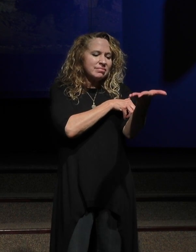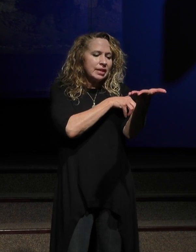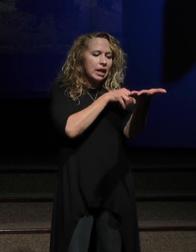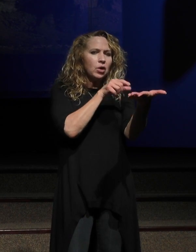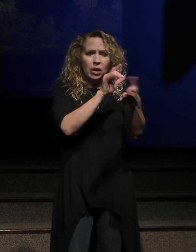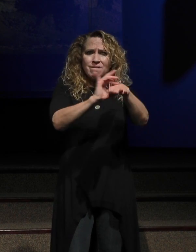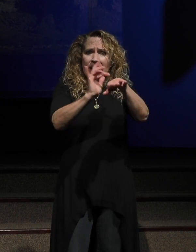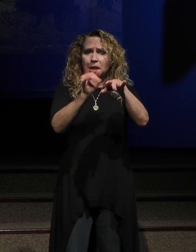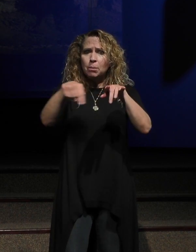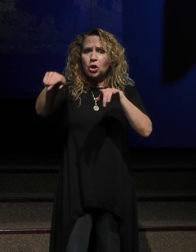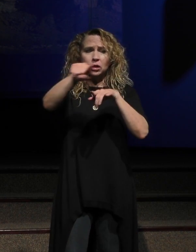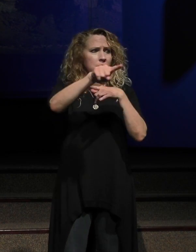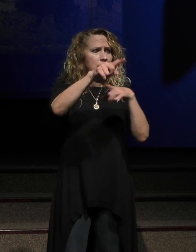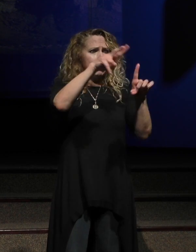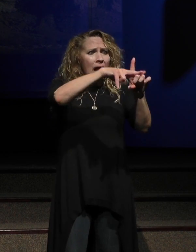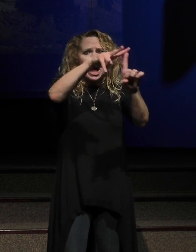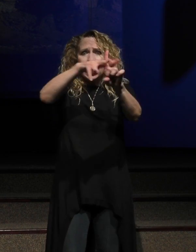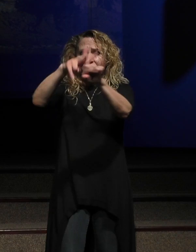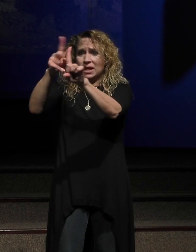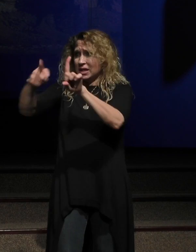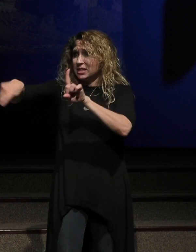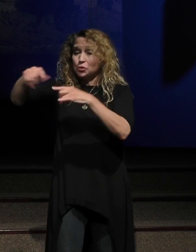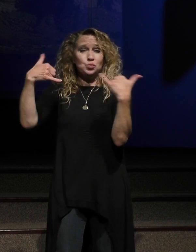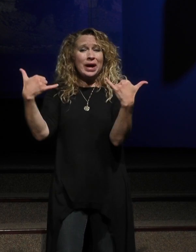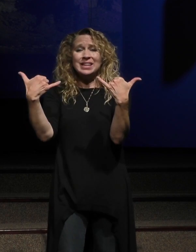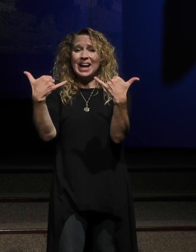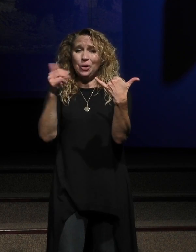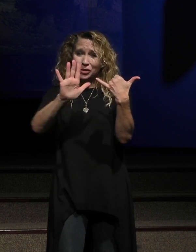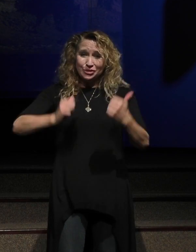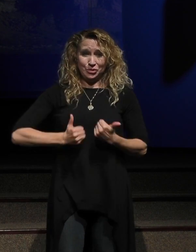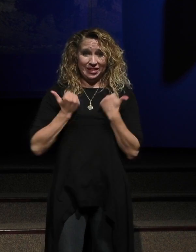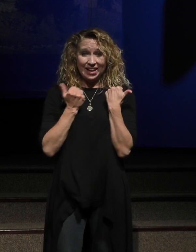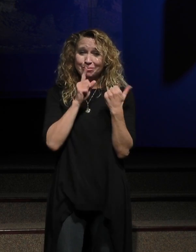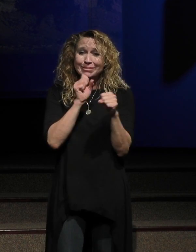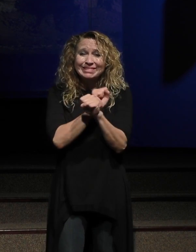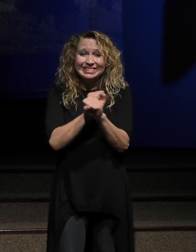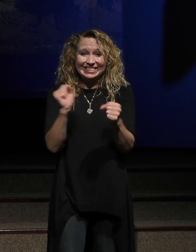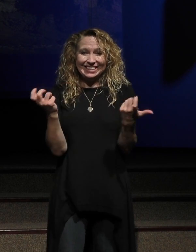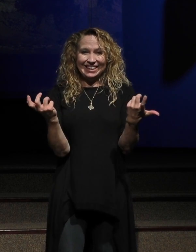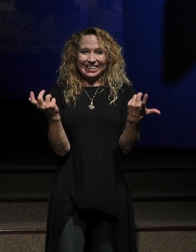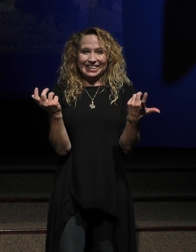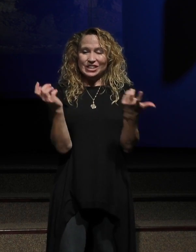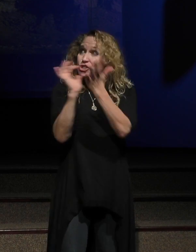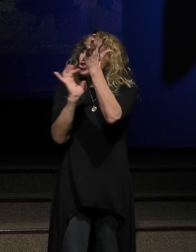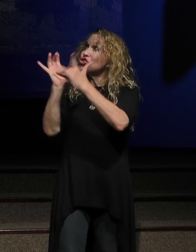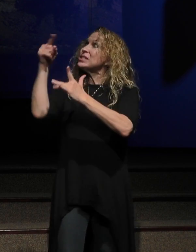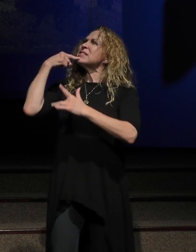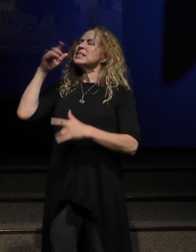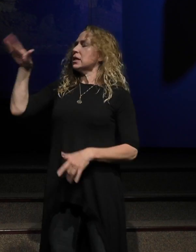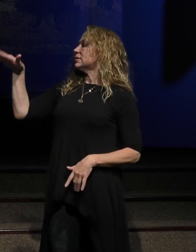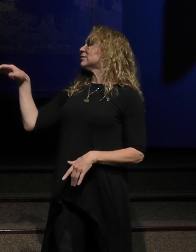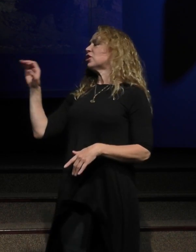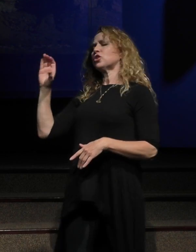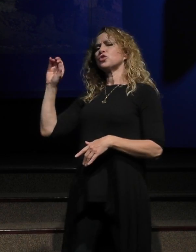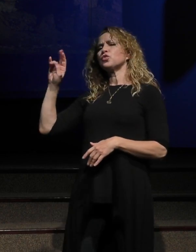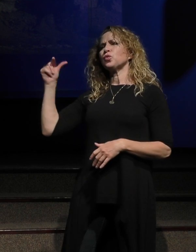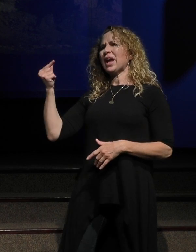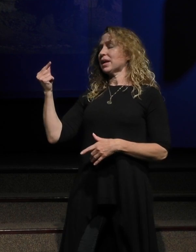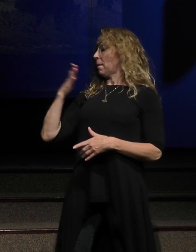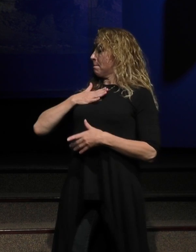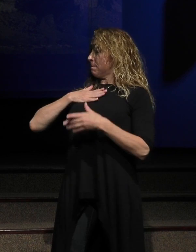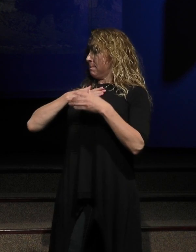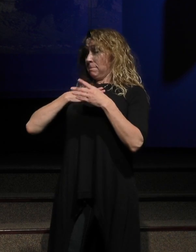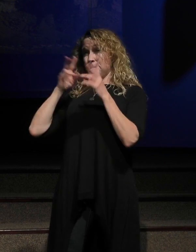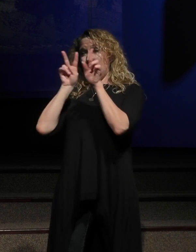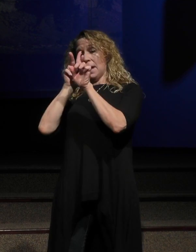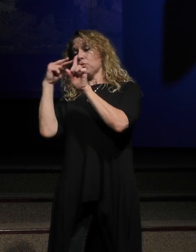is available to you right now in your life. life. Jesus says, Craig, I have a bigger view